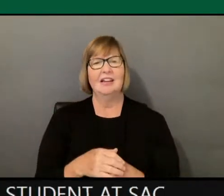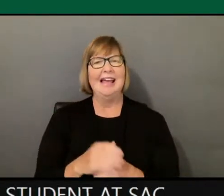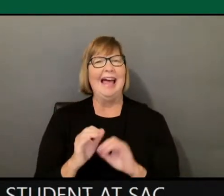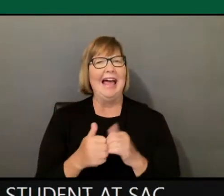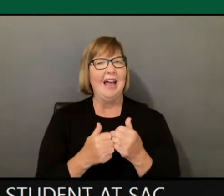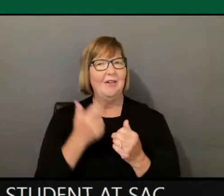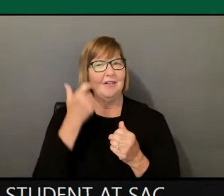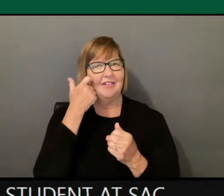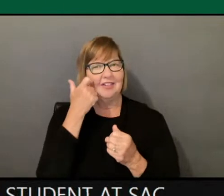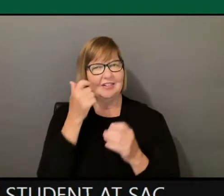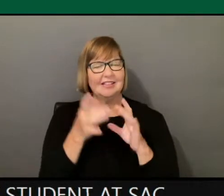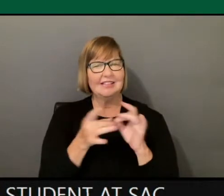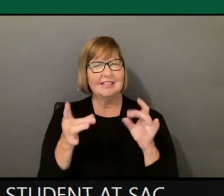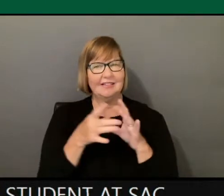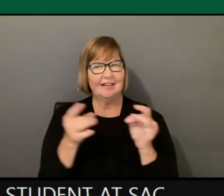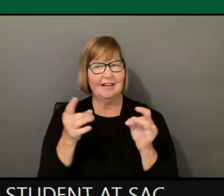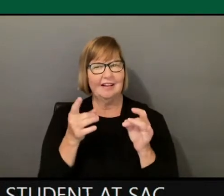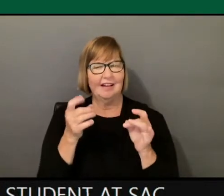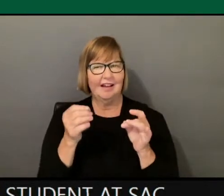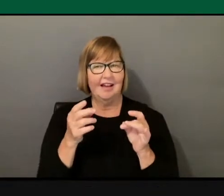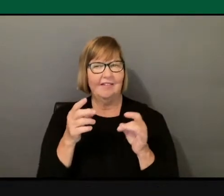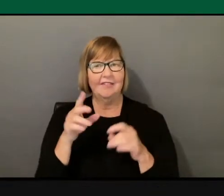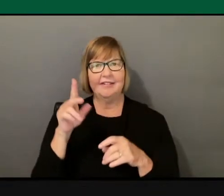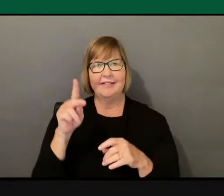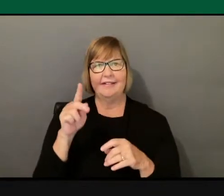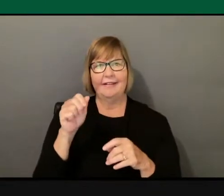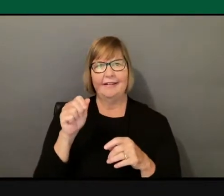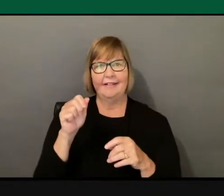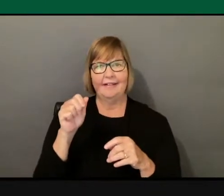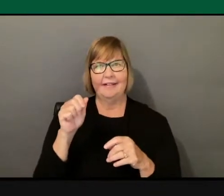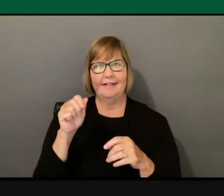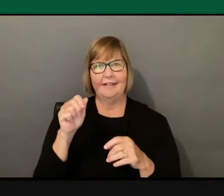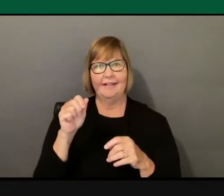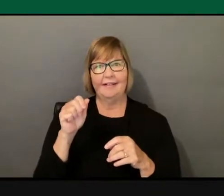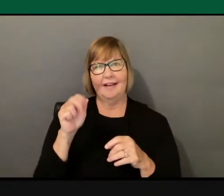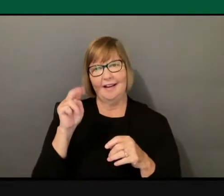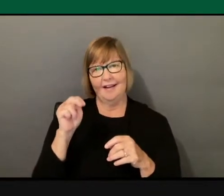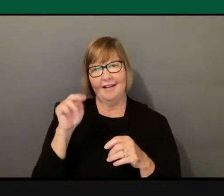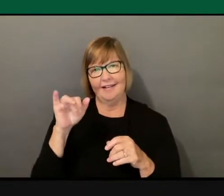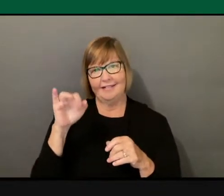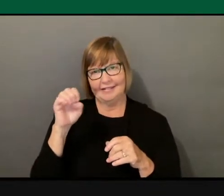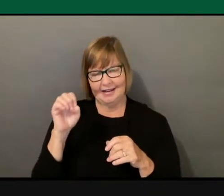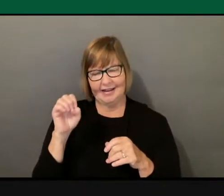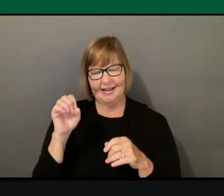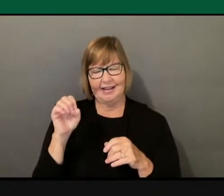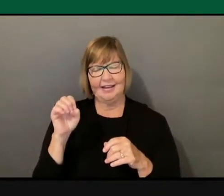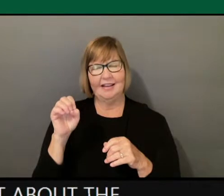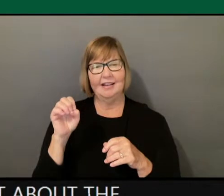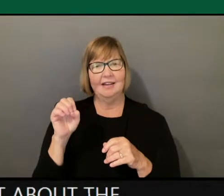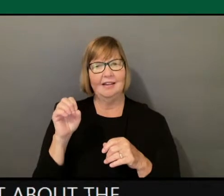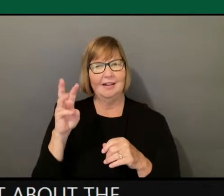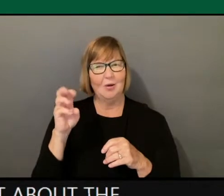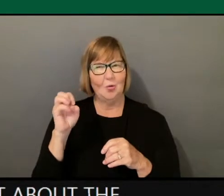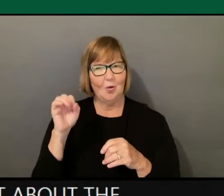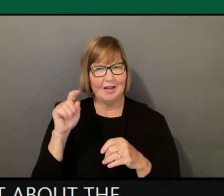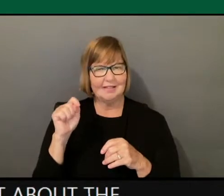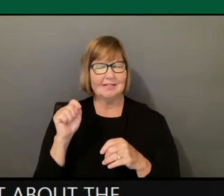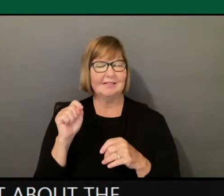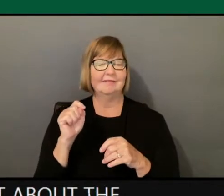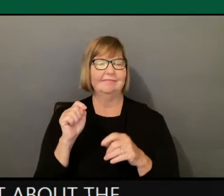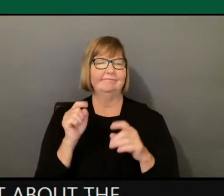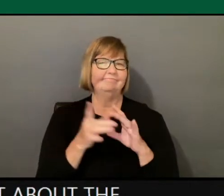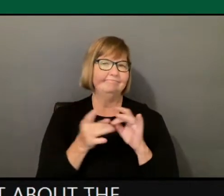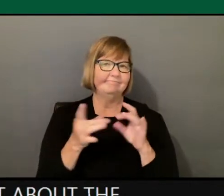celebrities like Kanye West about the supposed Jewish elite, in quotes, affected the public